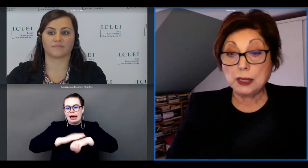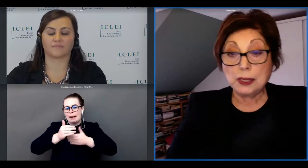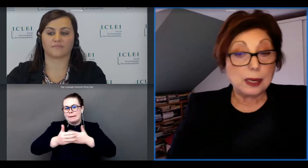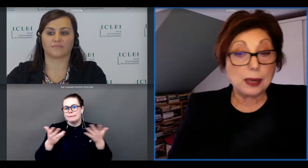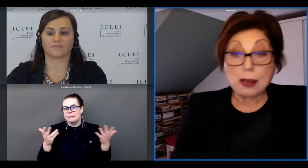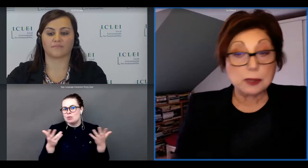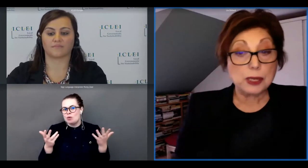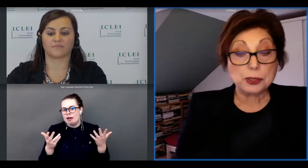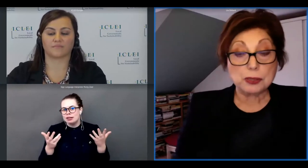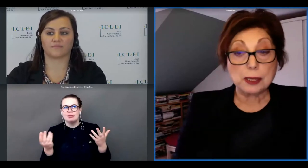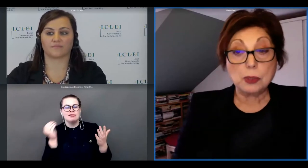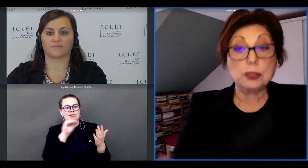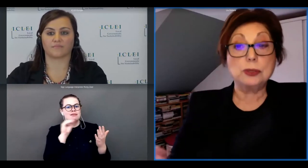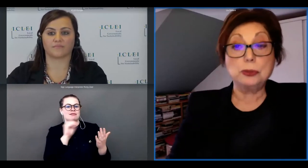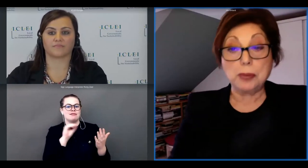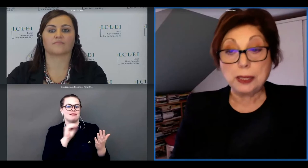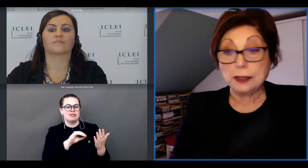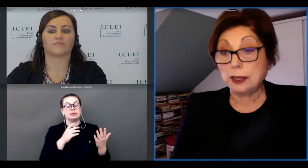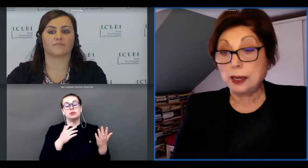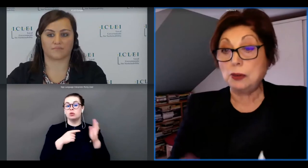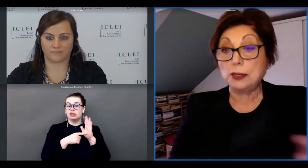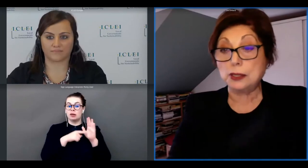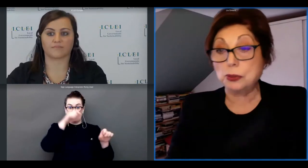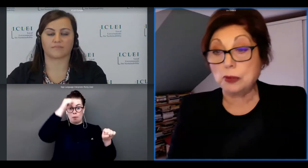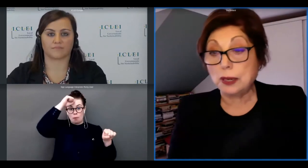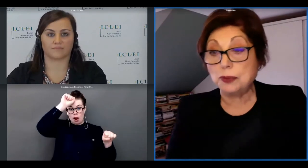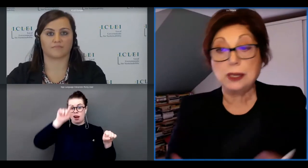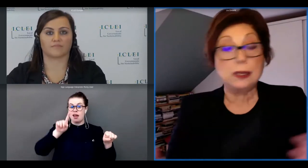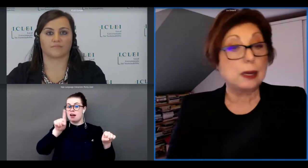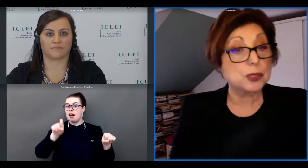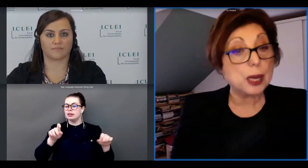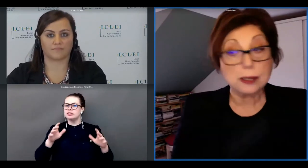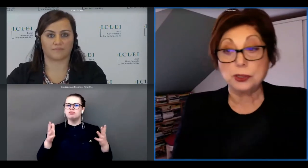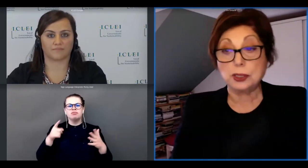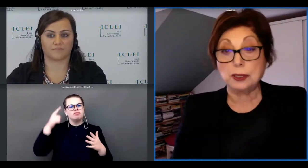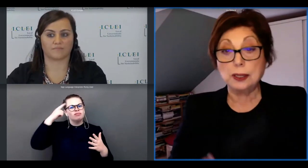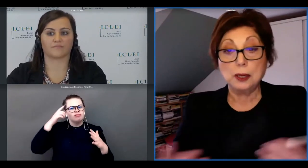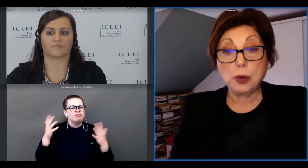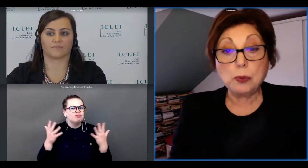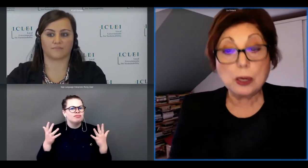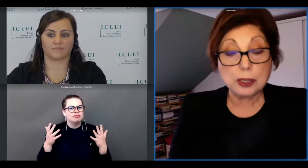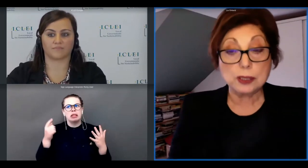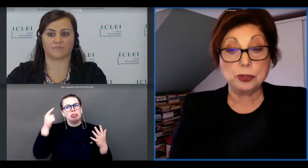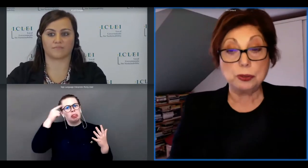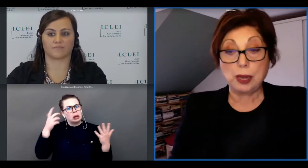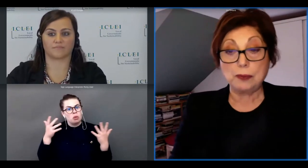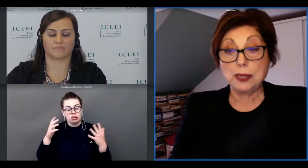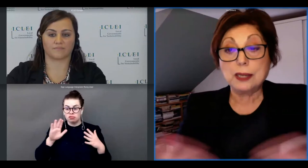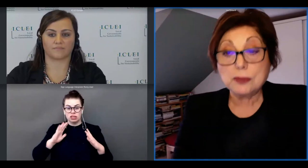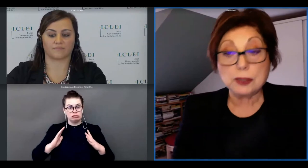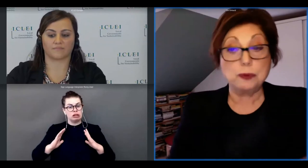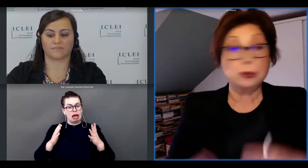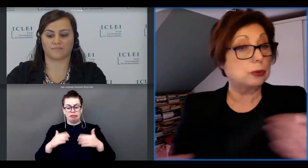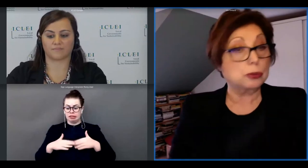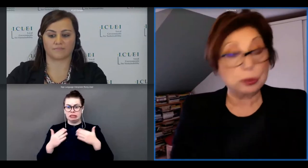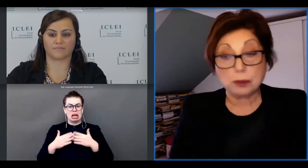they ask questions like what's on your mind how has your everyday life changed what worries do you have send